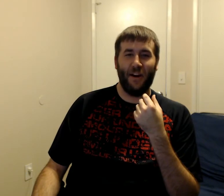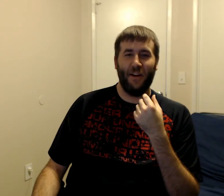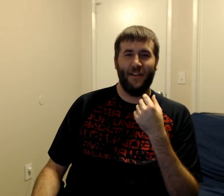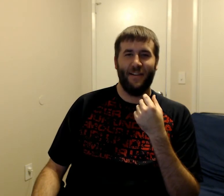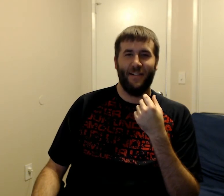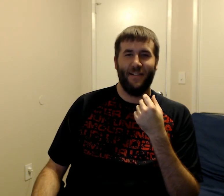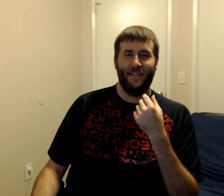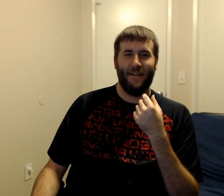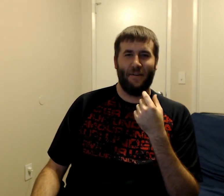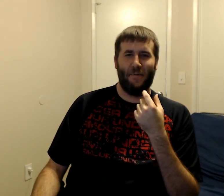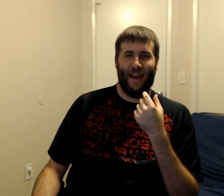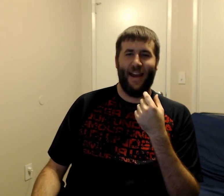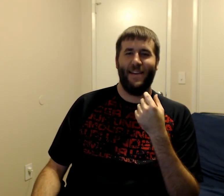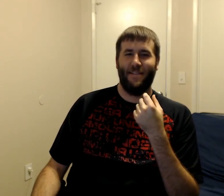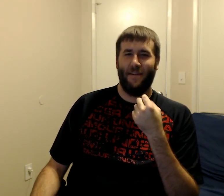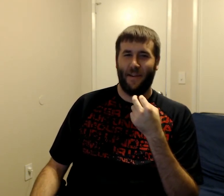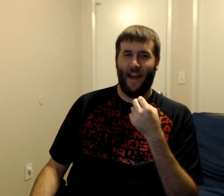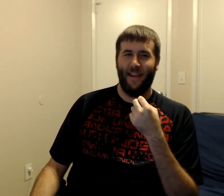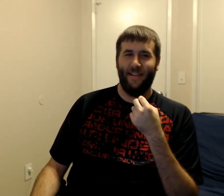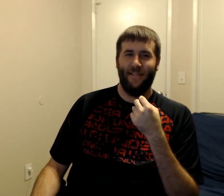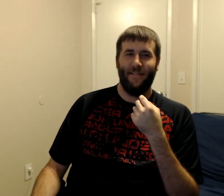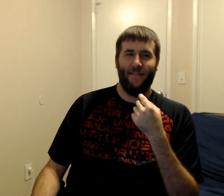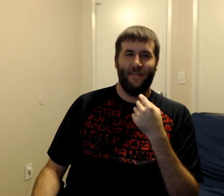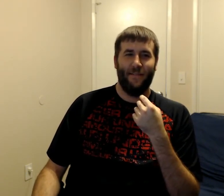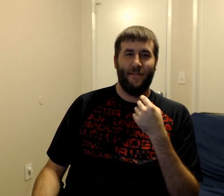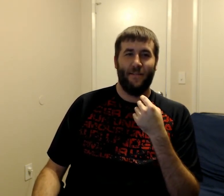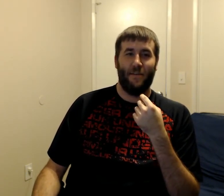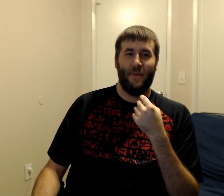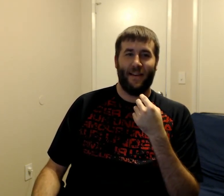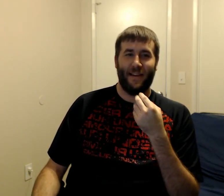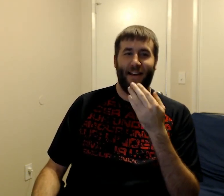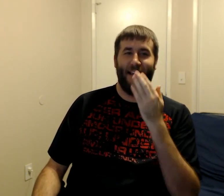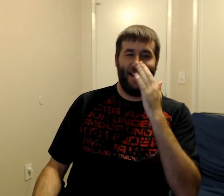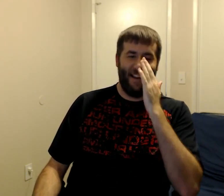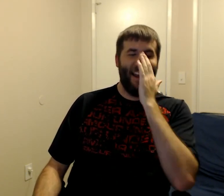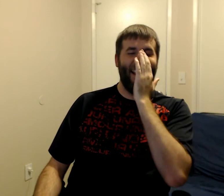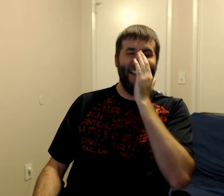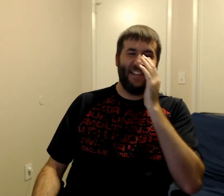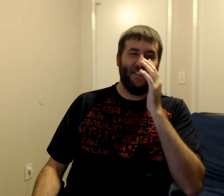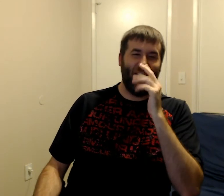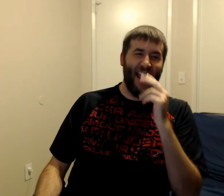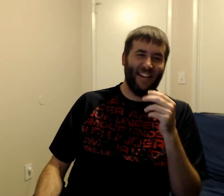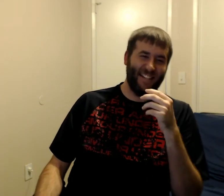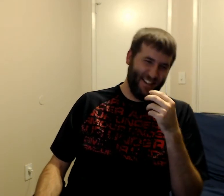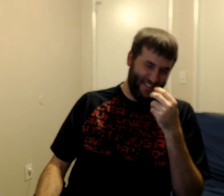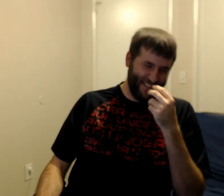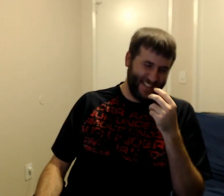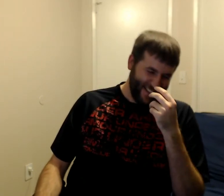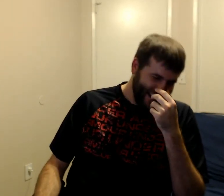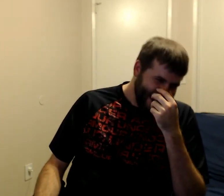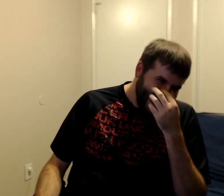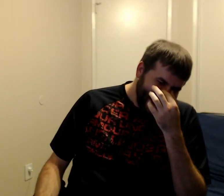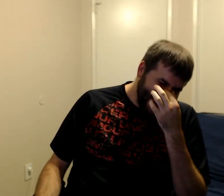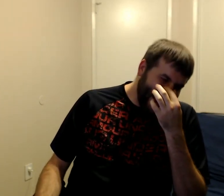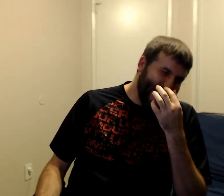okay okay oh my god these specials these